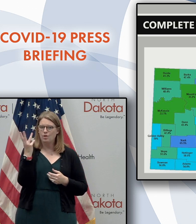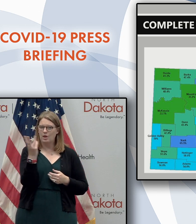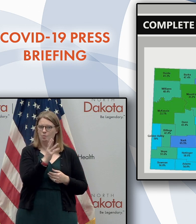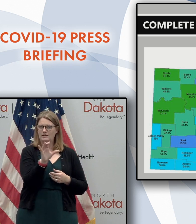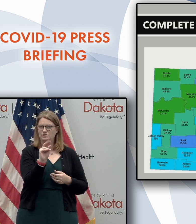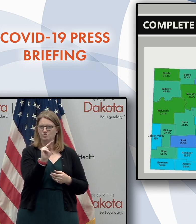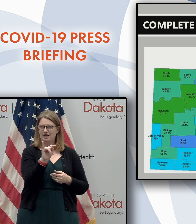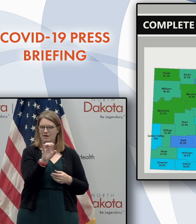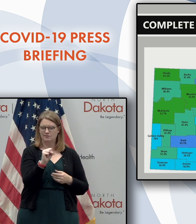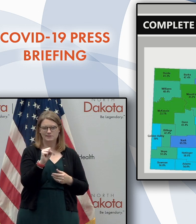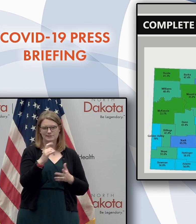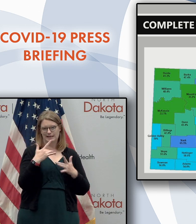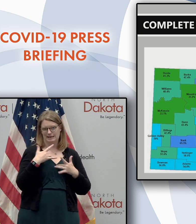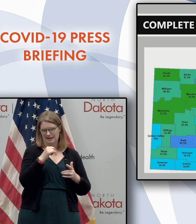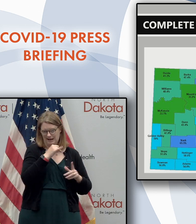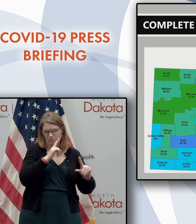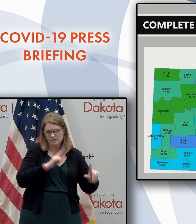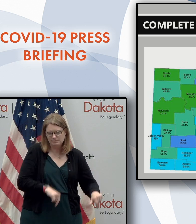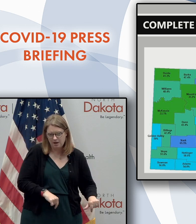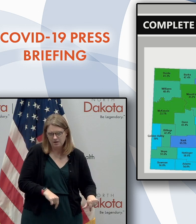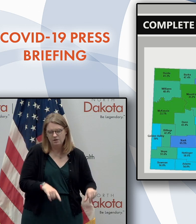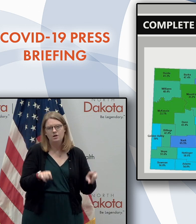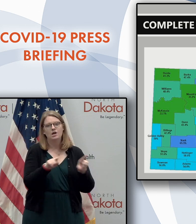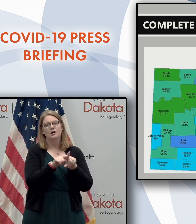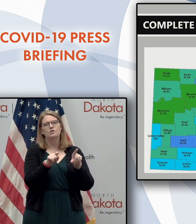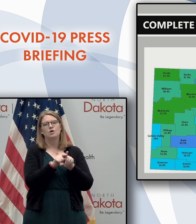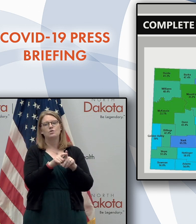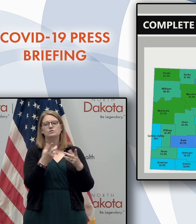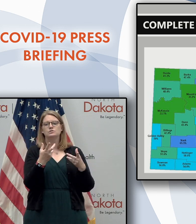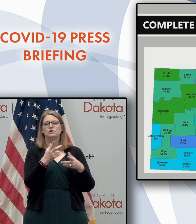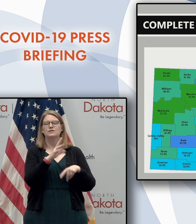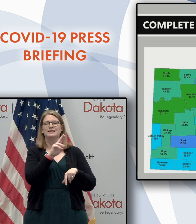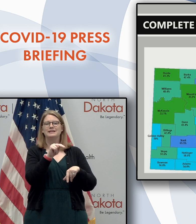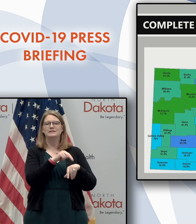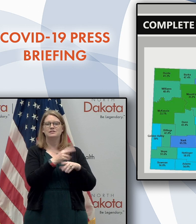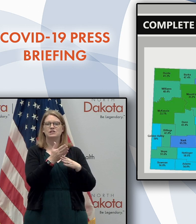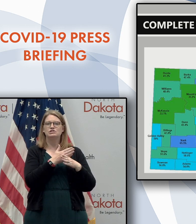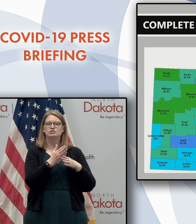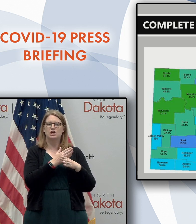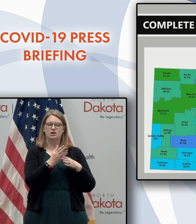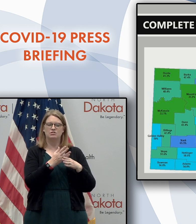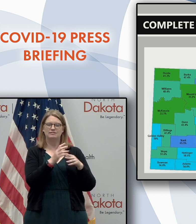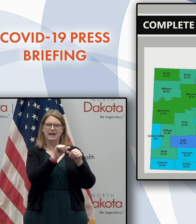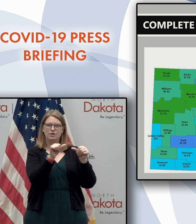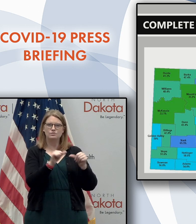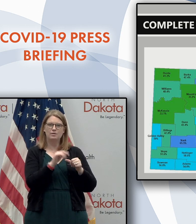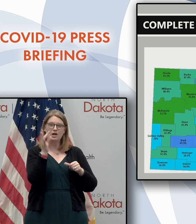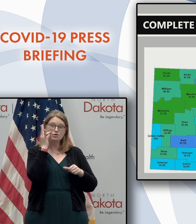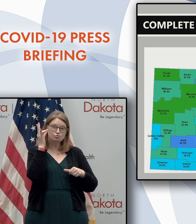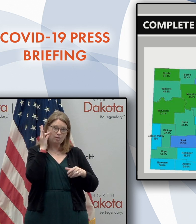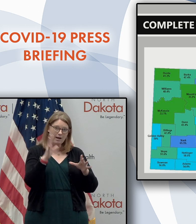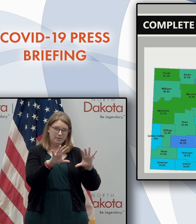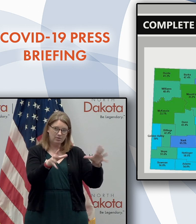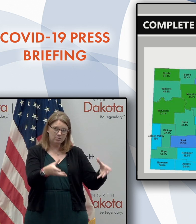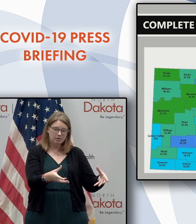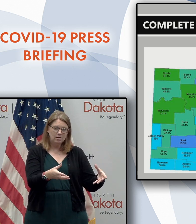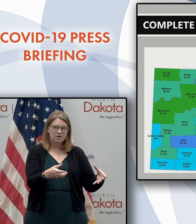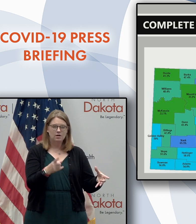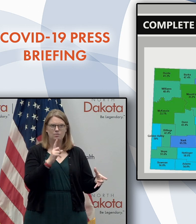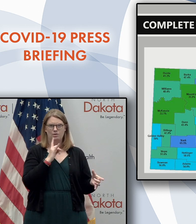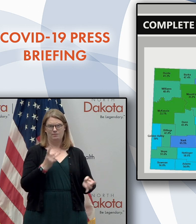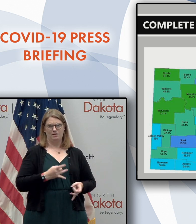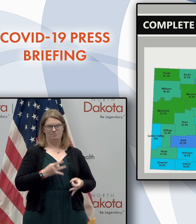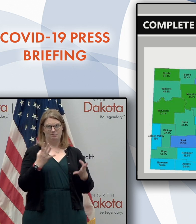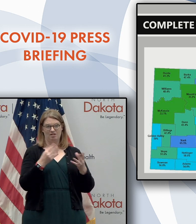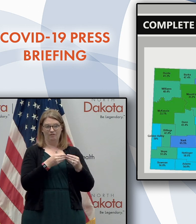counties, as well as those counties which share geography with our tribal nations. But this is a, would be a devastating loss